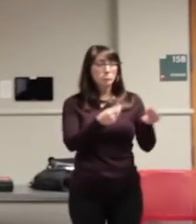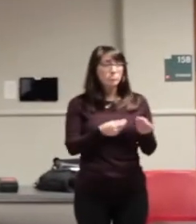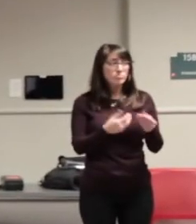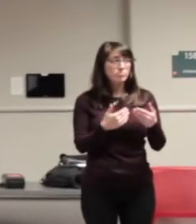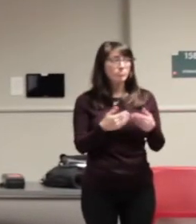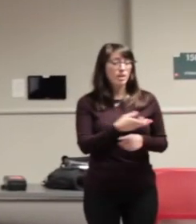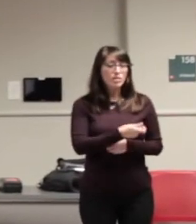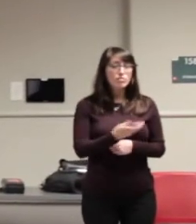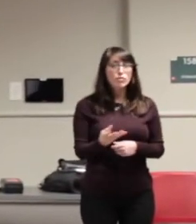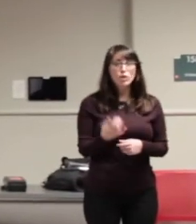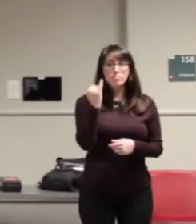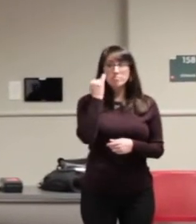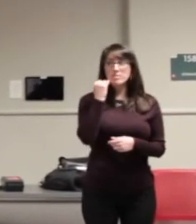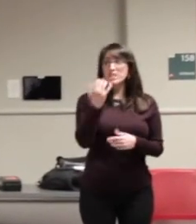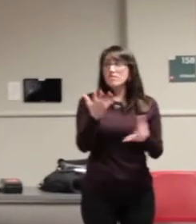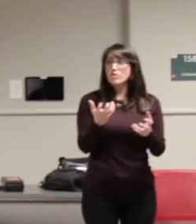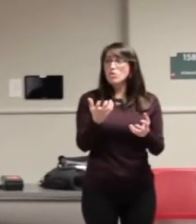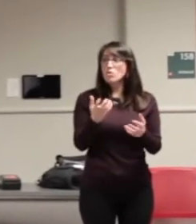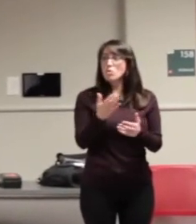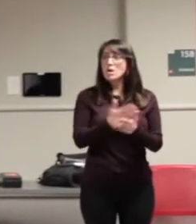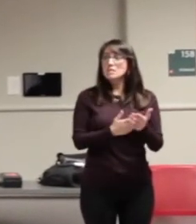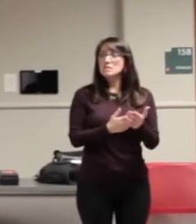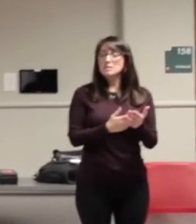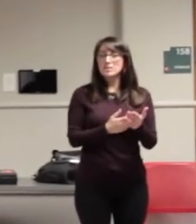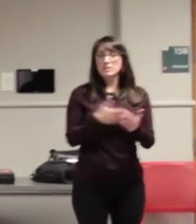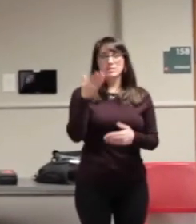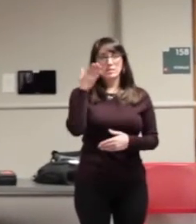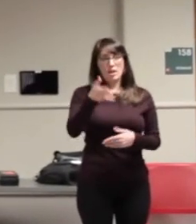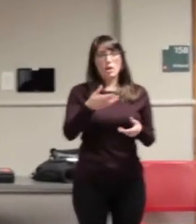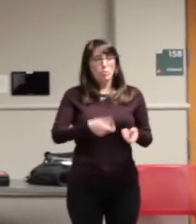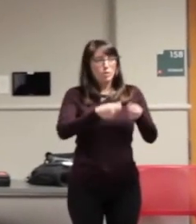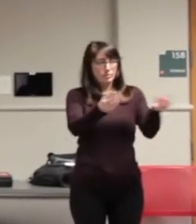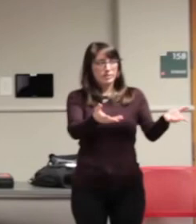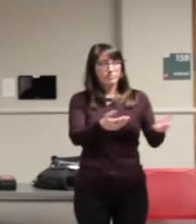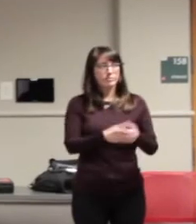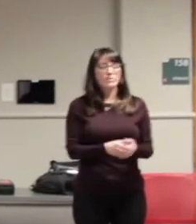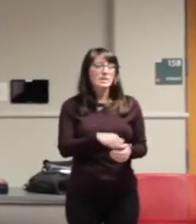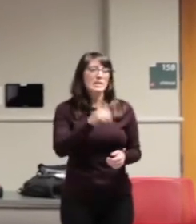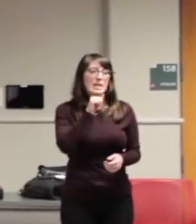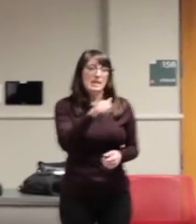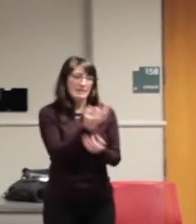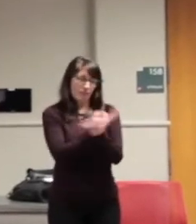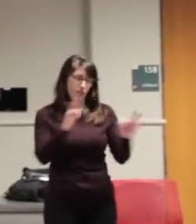want one? I'll take one. They're not free.